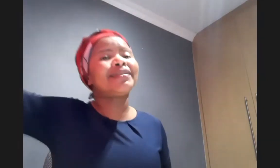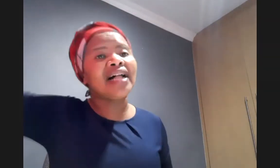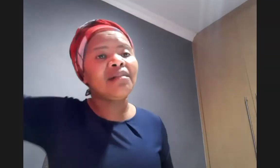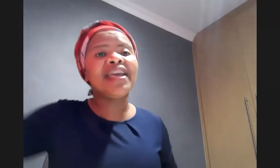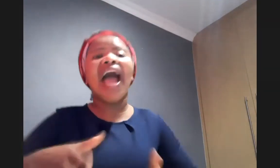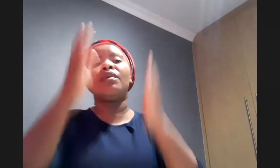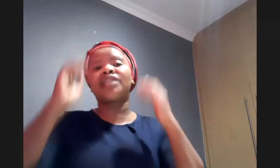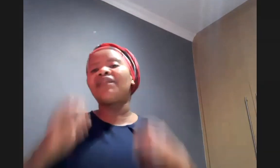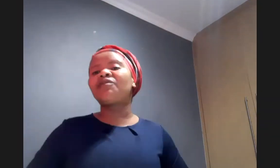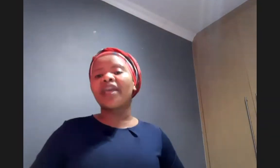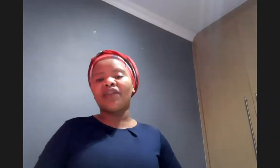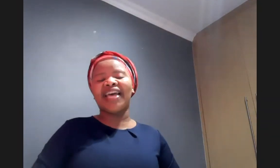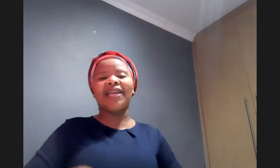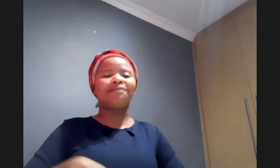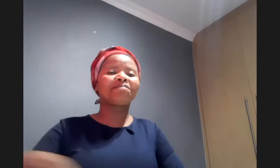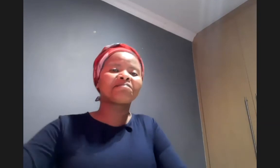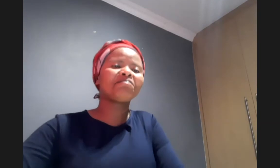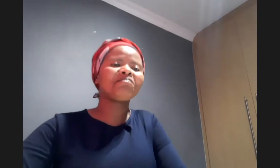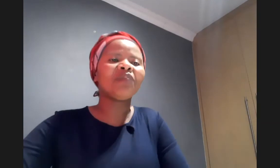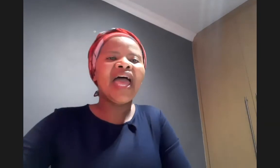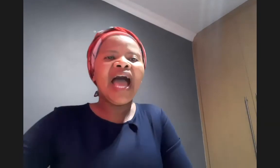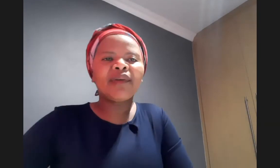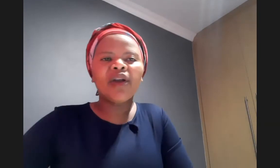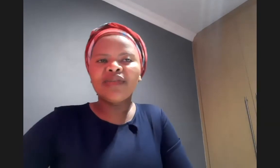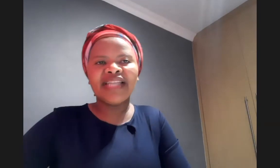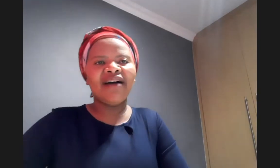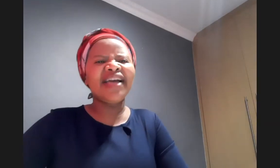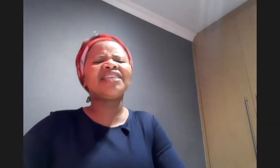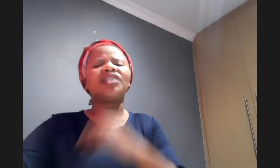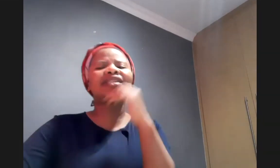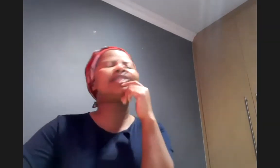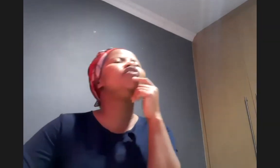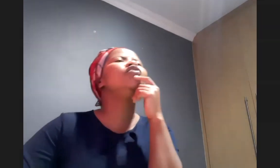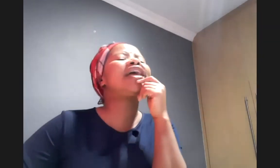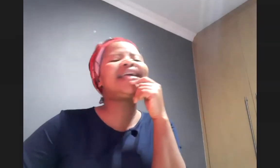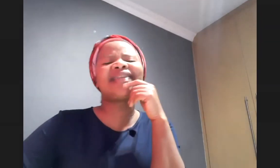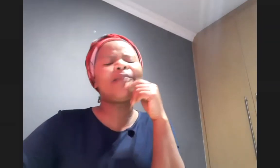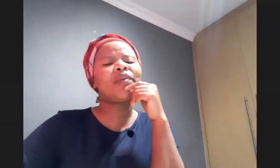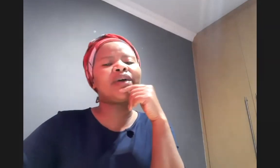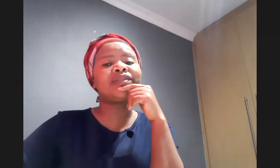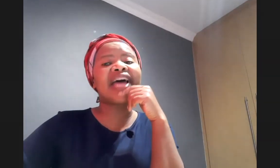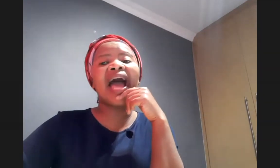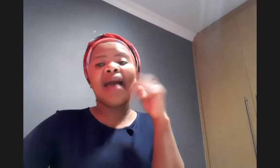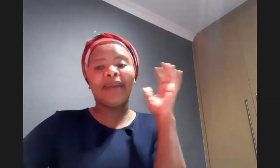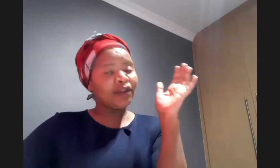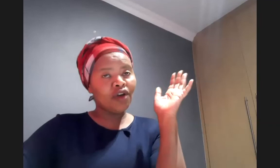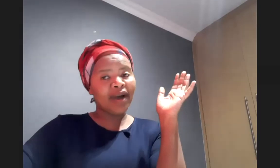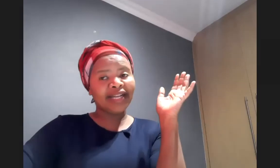sell me i will seven speaking of selling i'm closing now as if jesus knew that at some point we're going to say but you know what